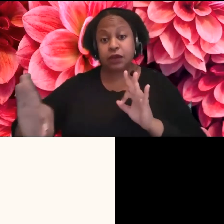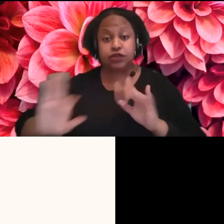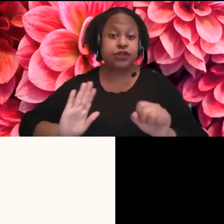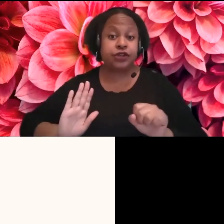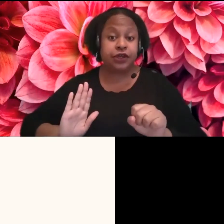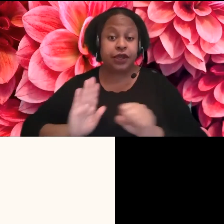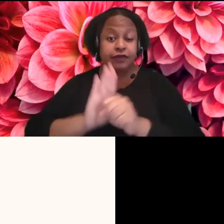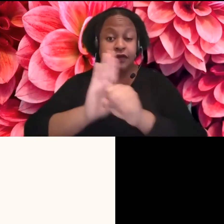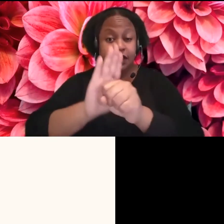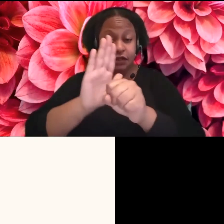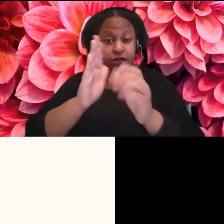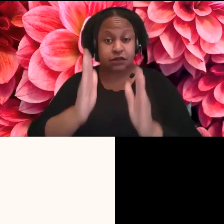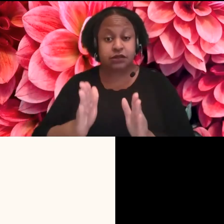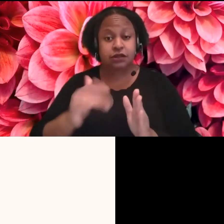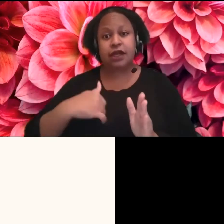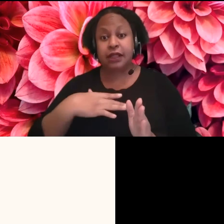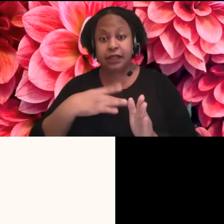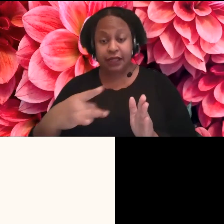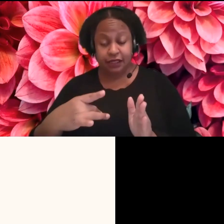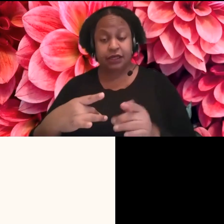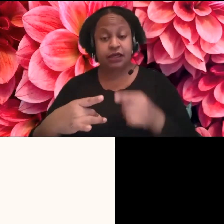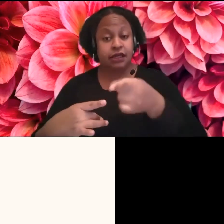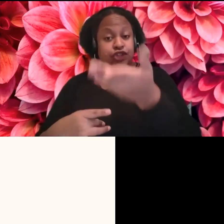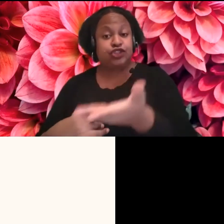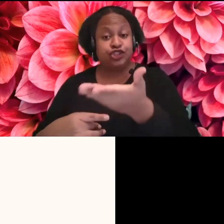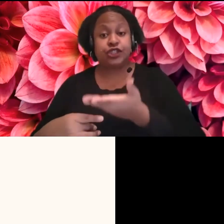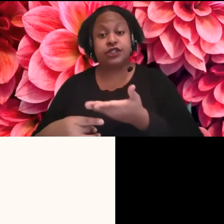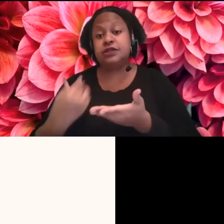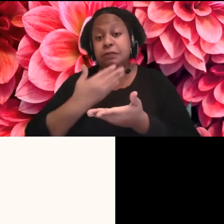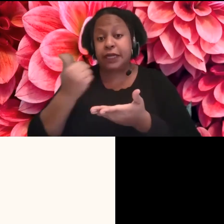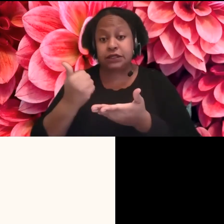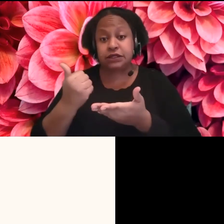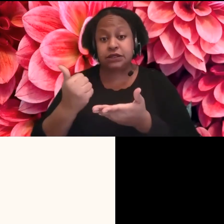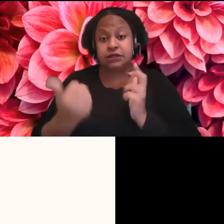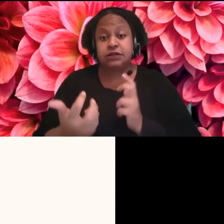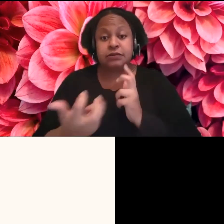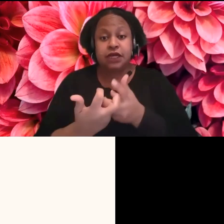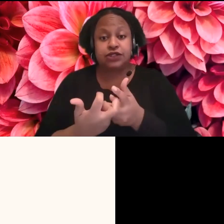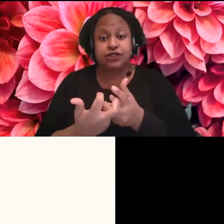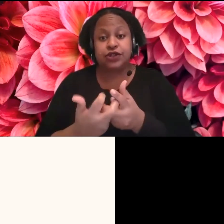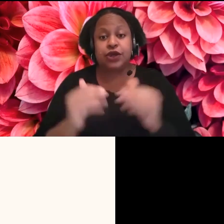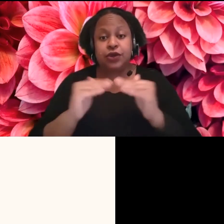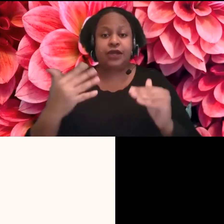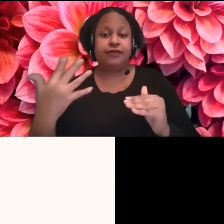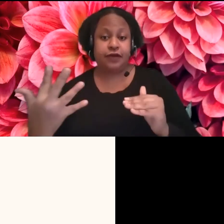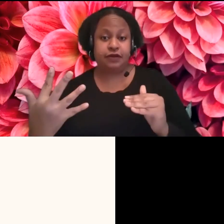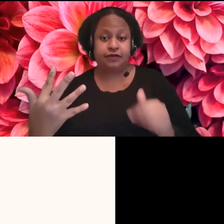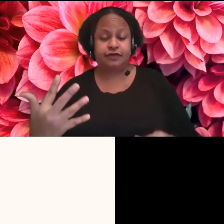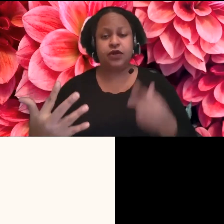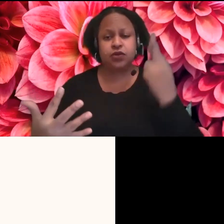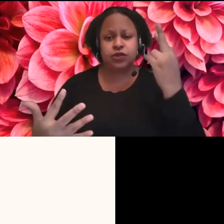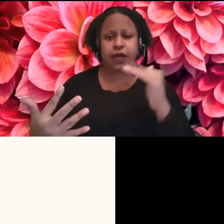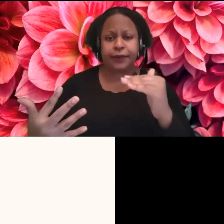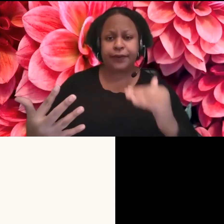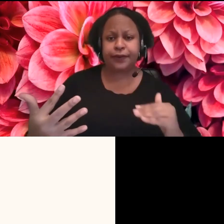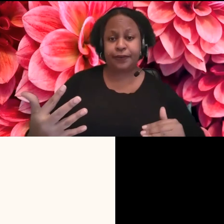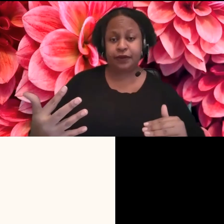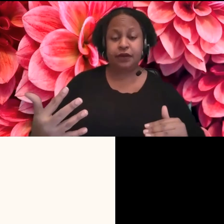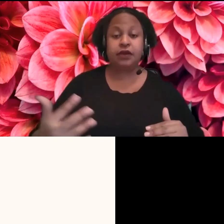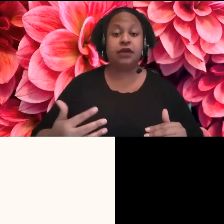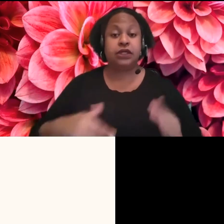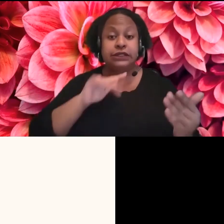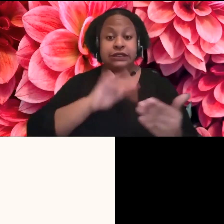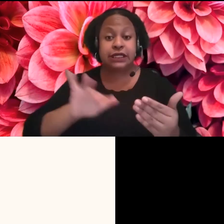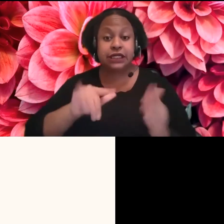uh, really like recommends for fifth grade. Um, so the reasons for the lower ones are that studies have shown that within the deaf